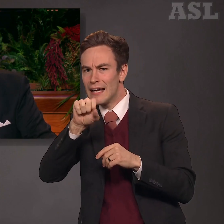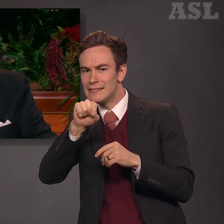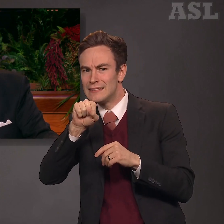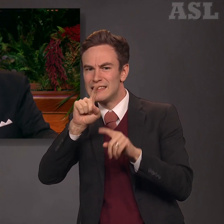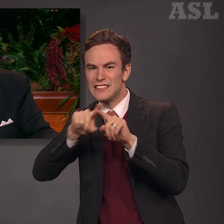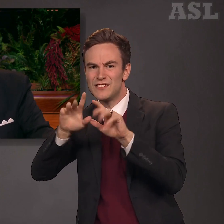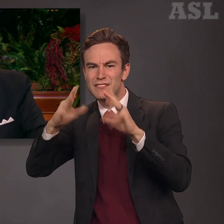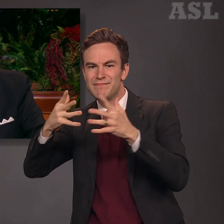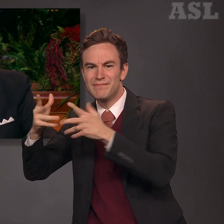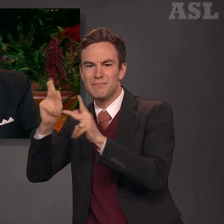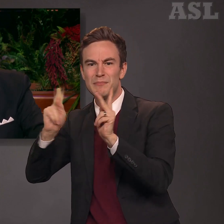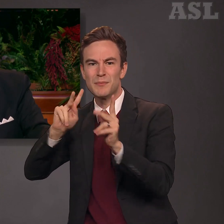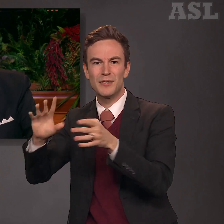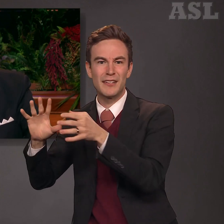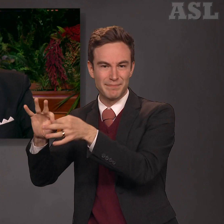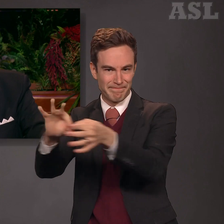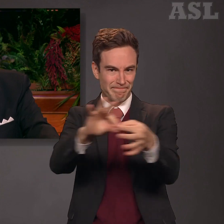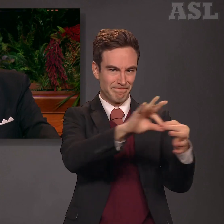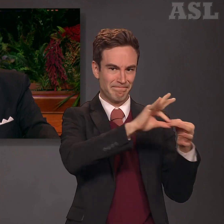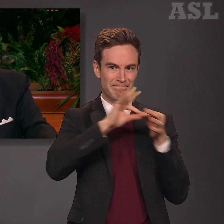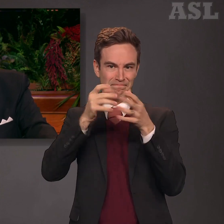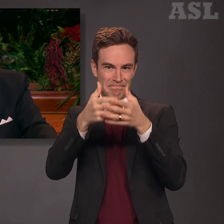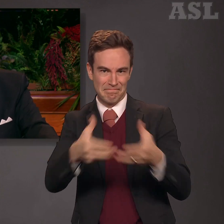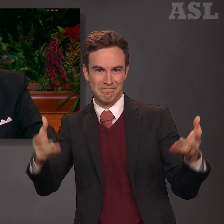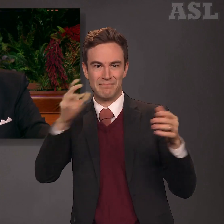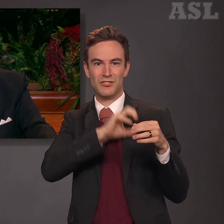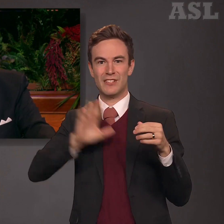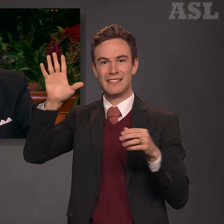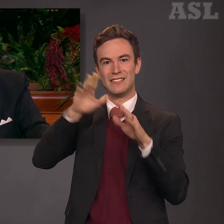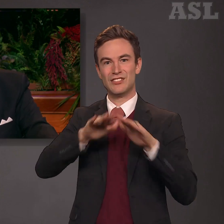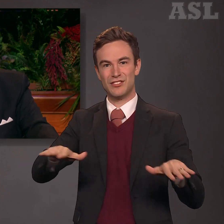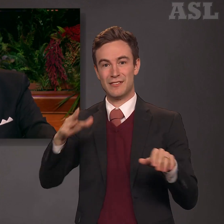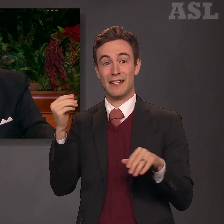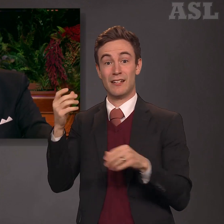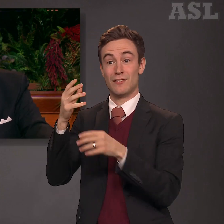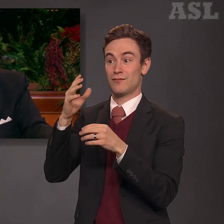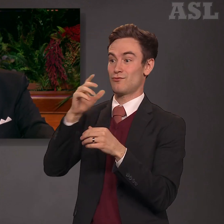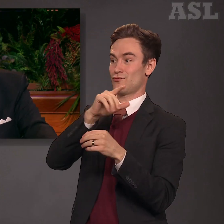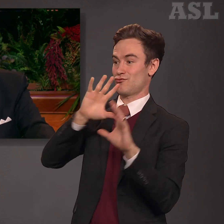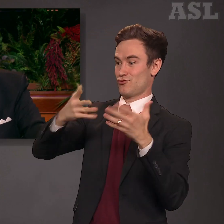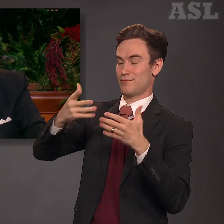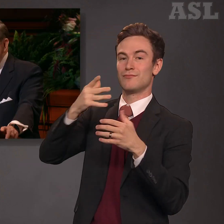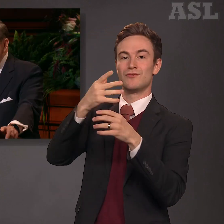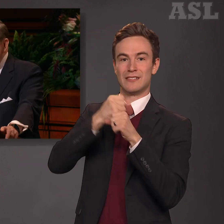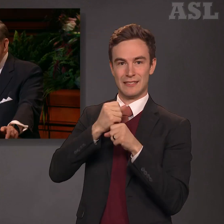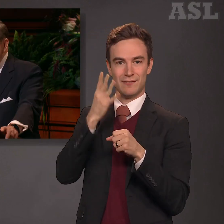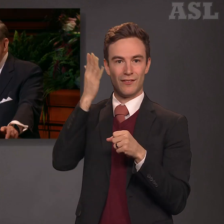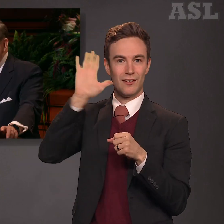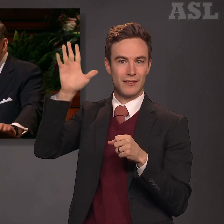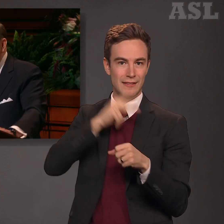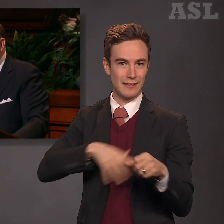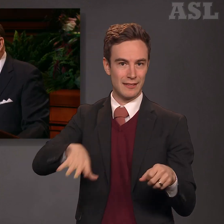And how blessed were they, close quote.